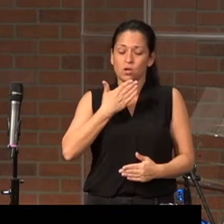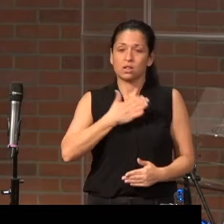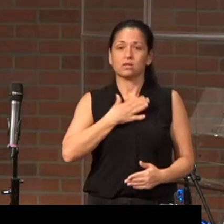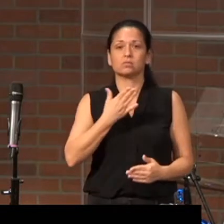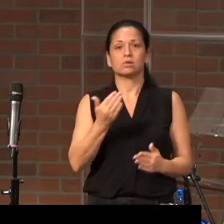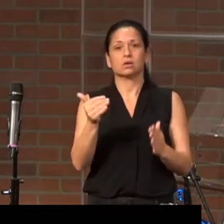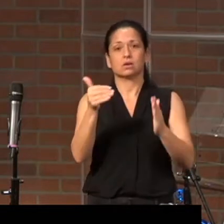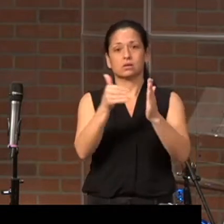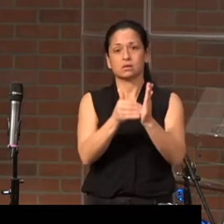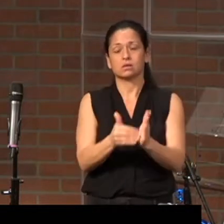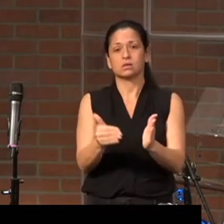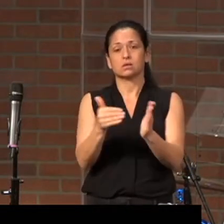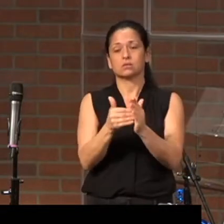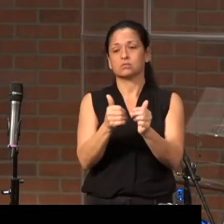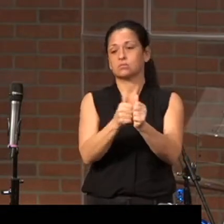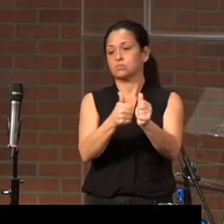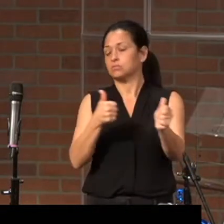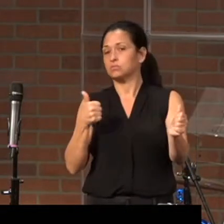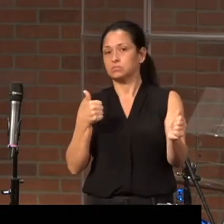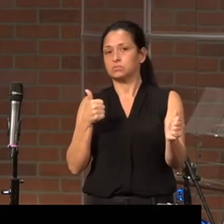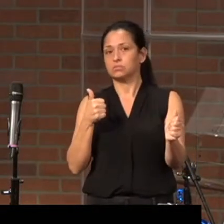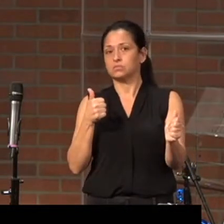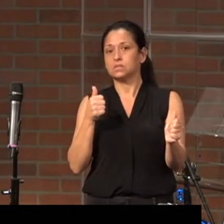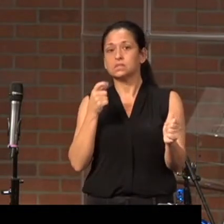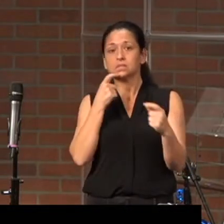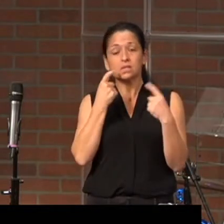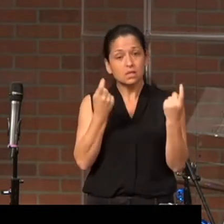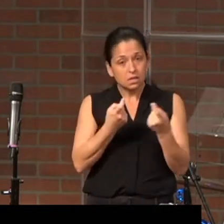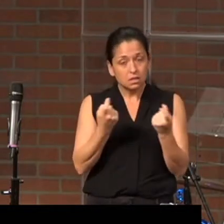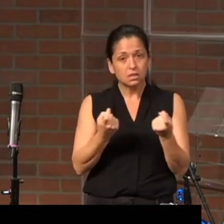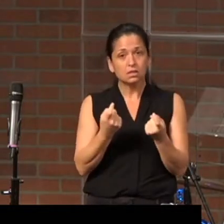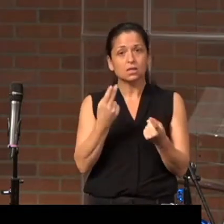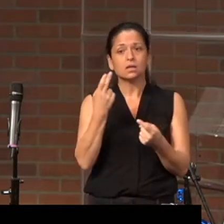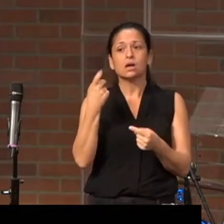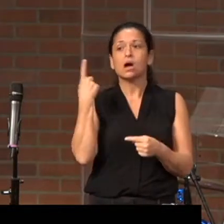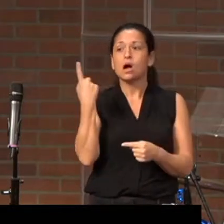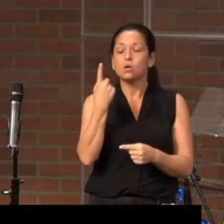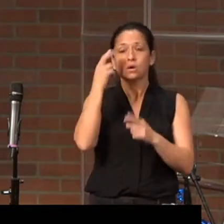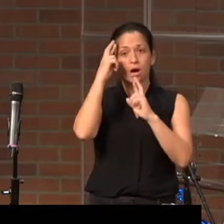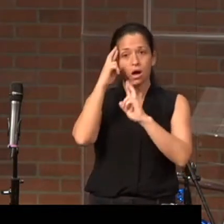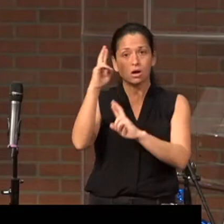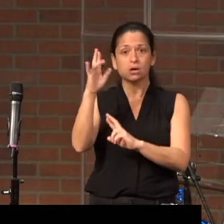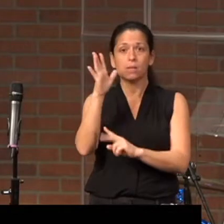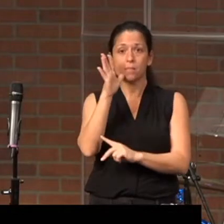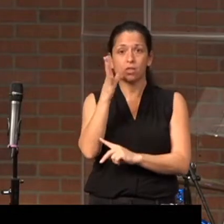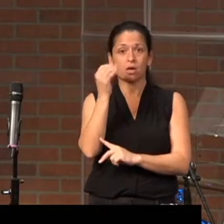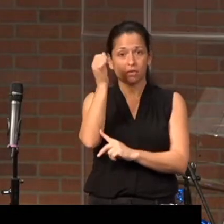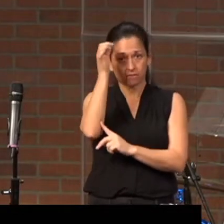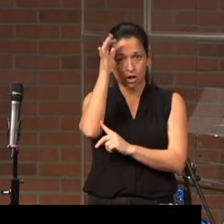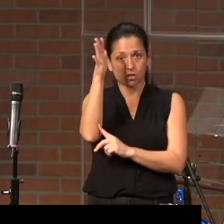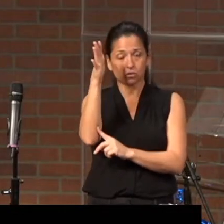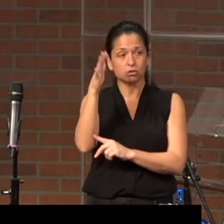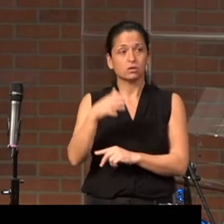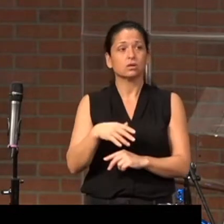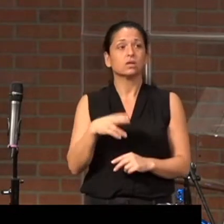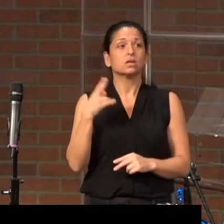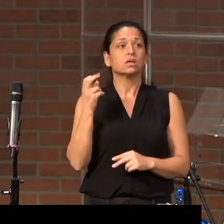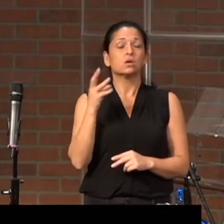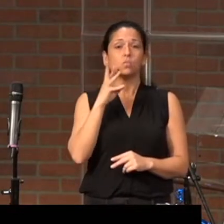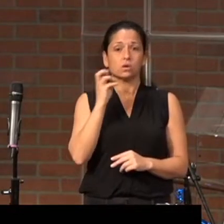time resisted sin. He always honored his mother and father. He was